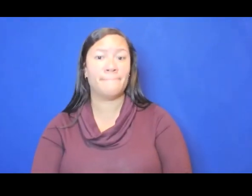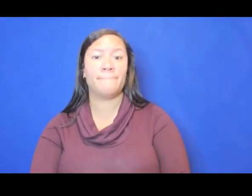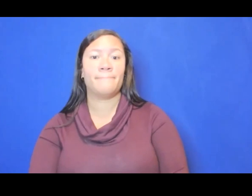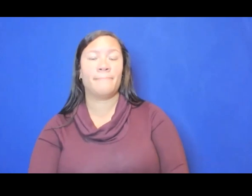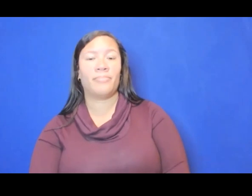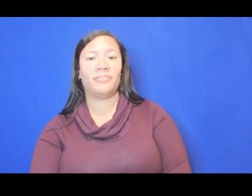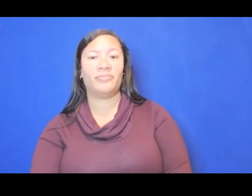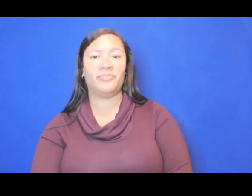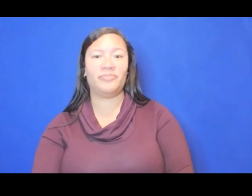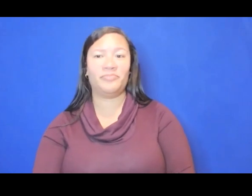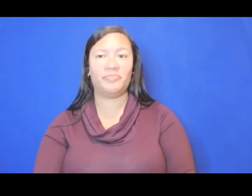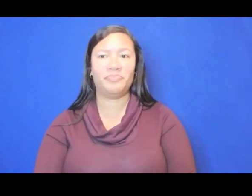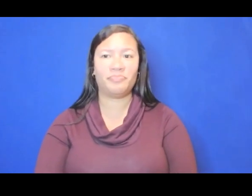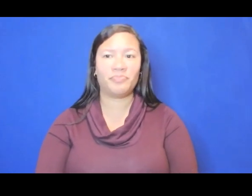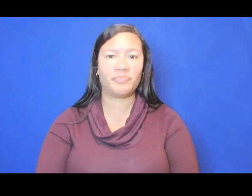All right.